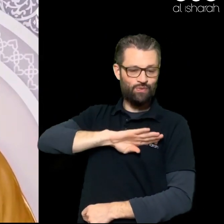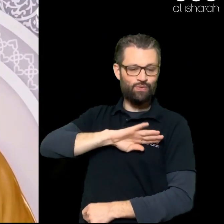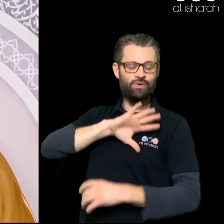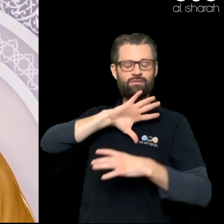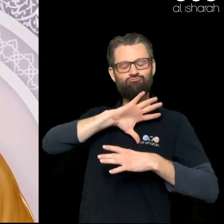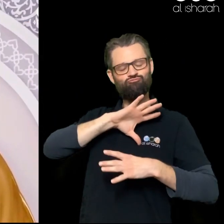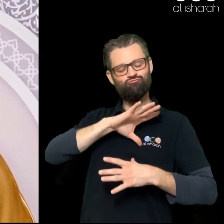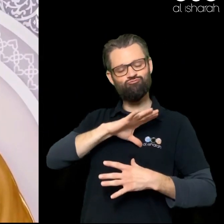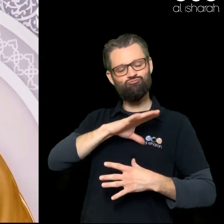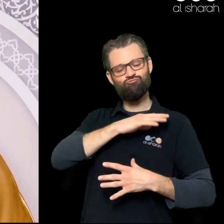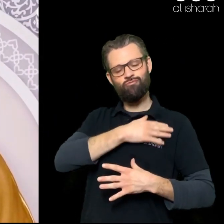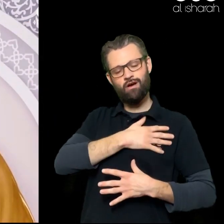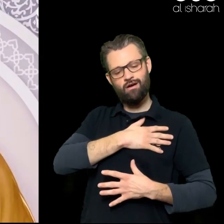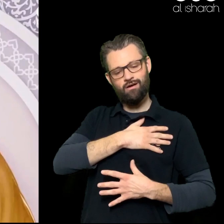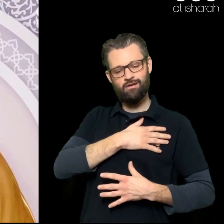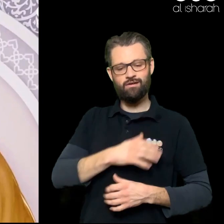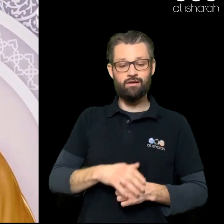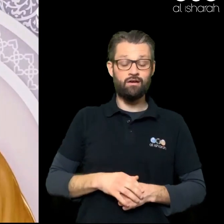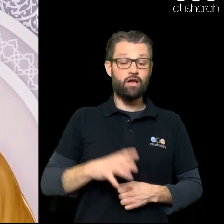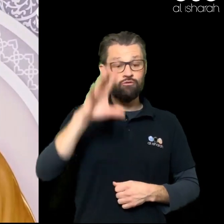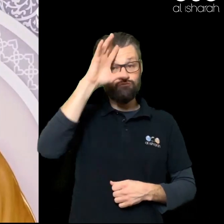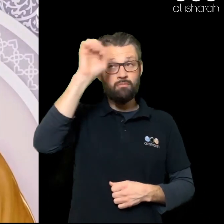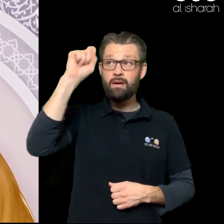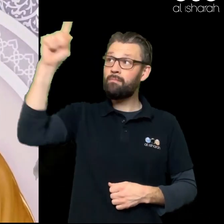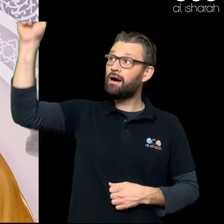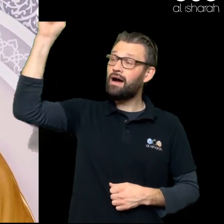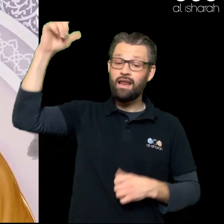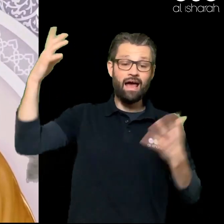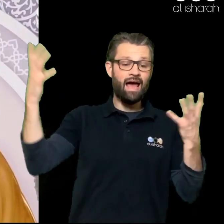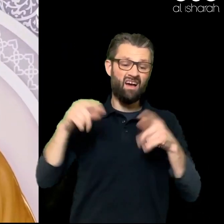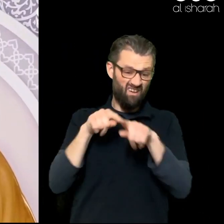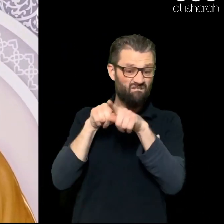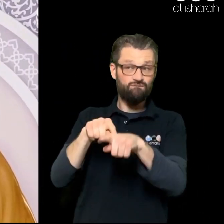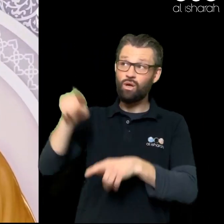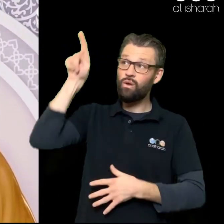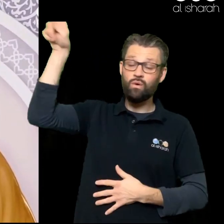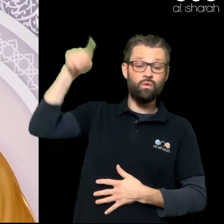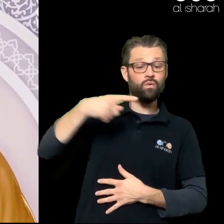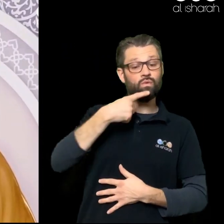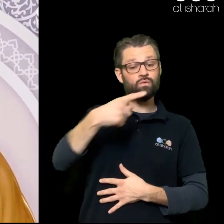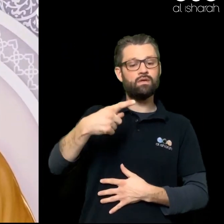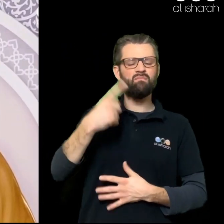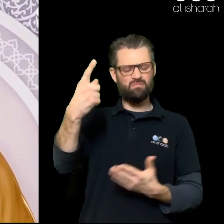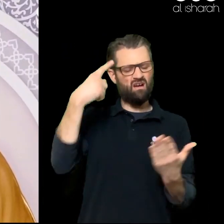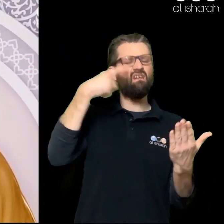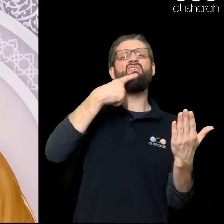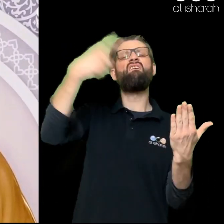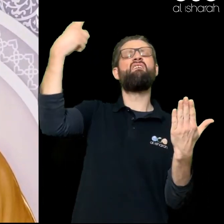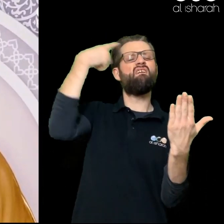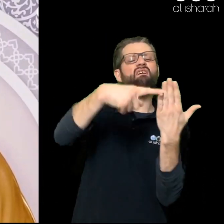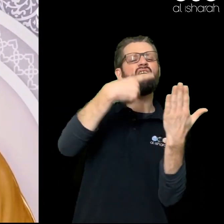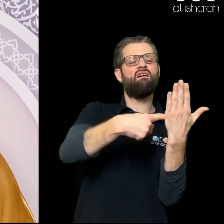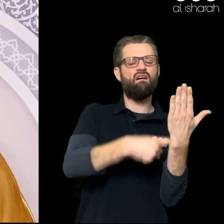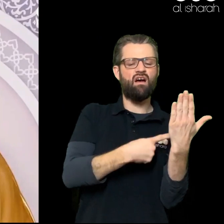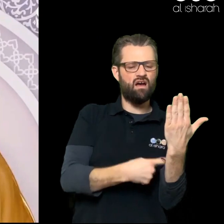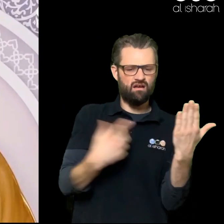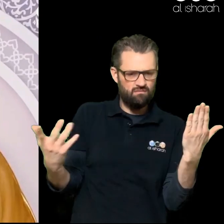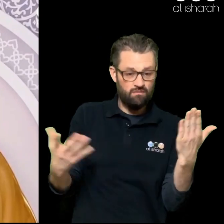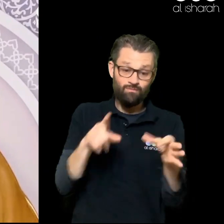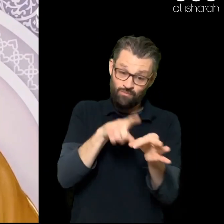read the Quran is a great dhikr To be able to understand the Quran and work towards understanding it Is a